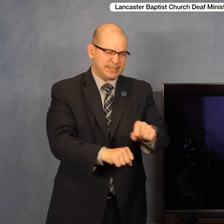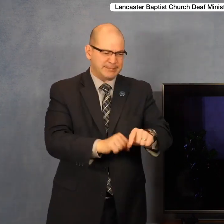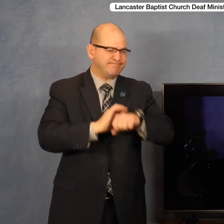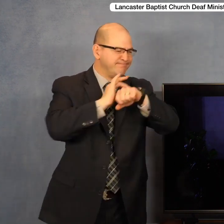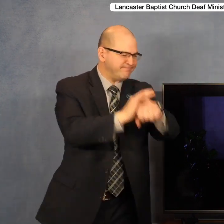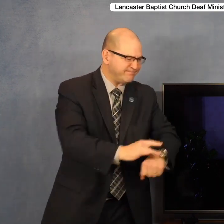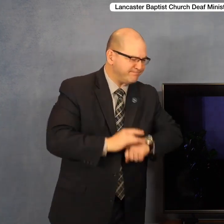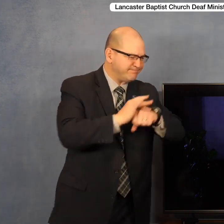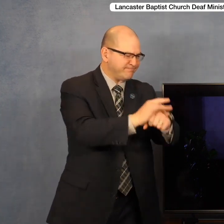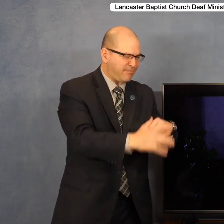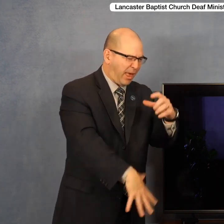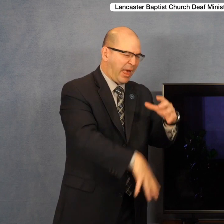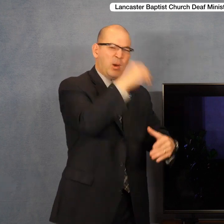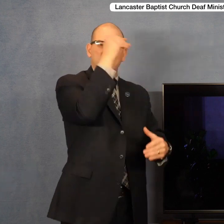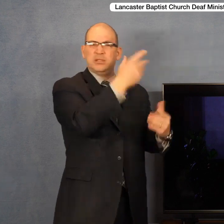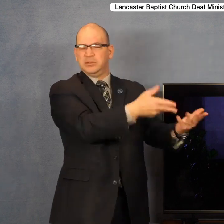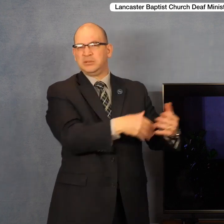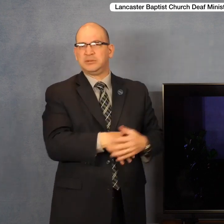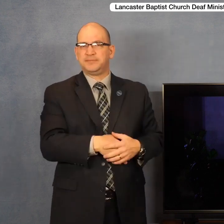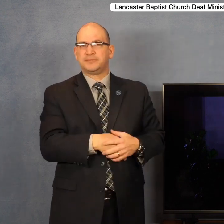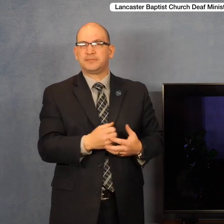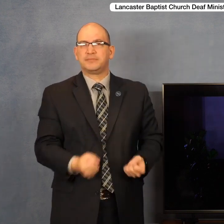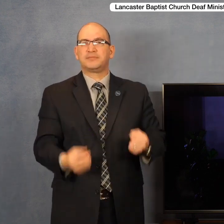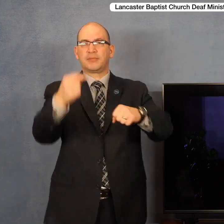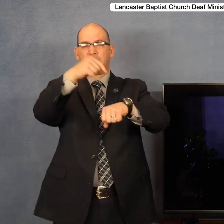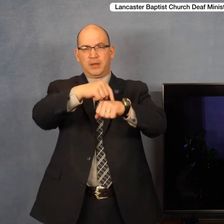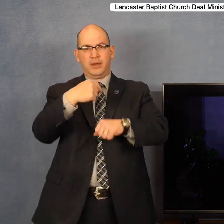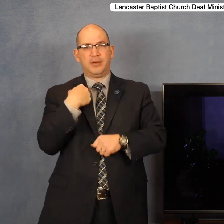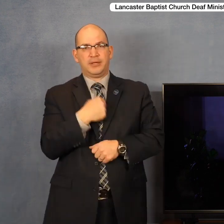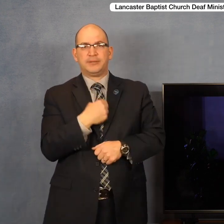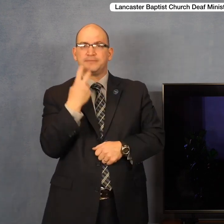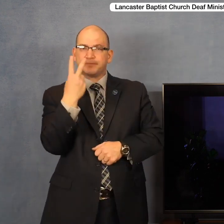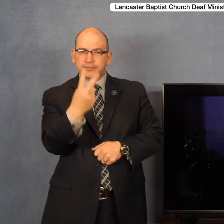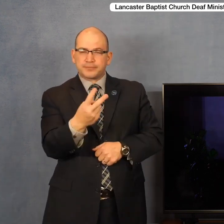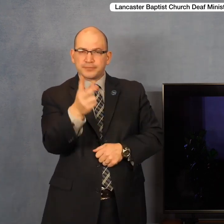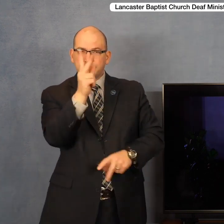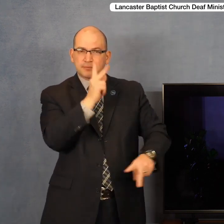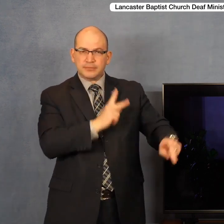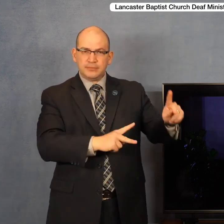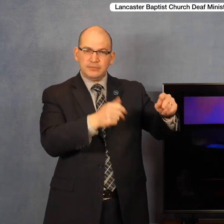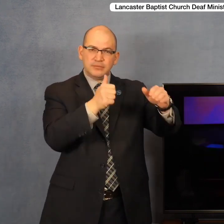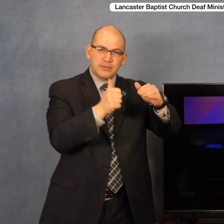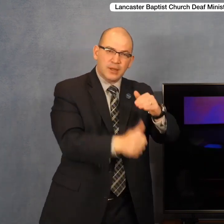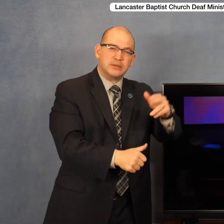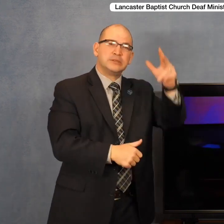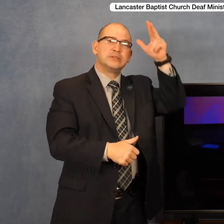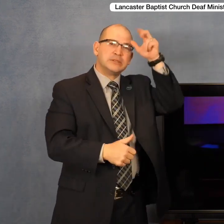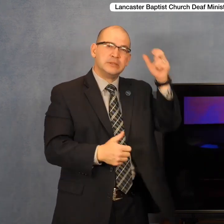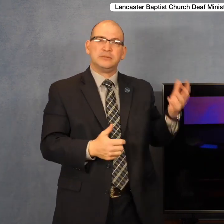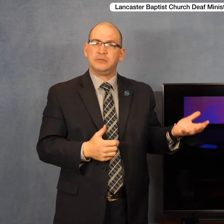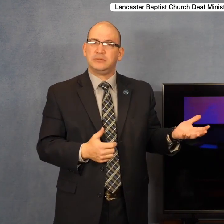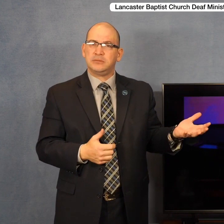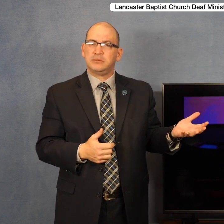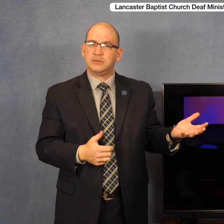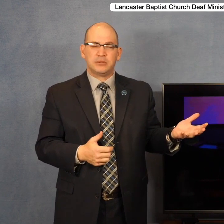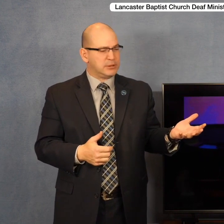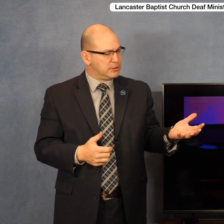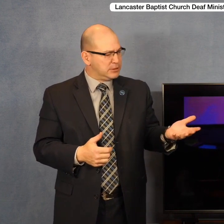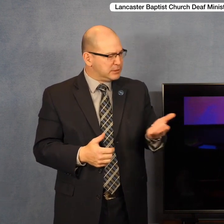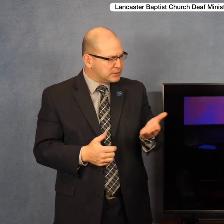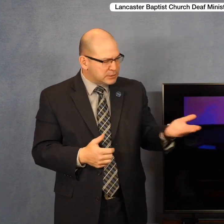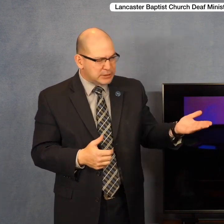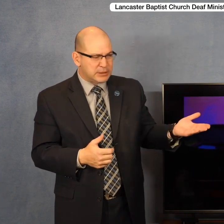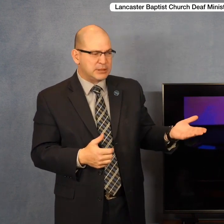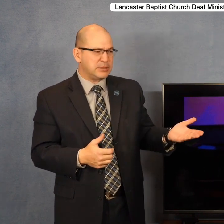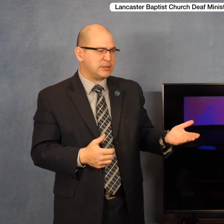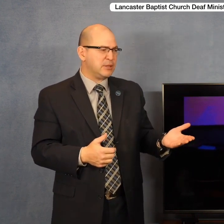wilderness. How many times have we seen people under the grip of Satan? How many times have we seen people that just reach